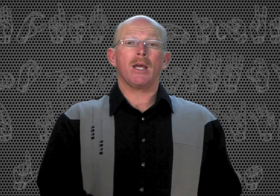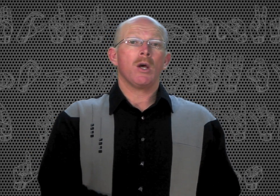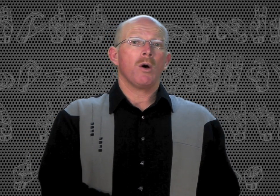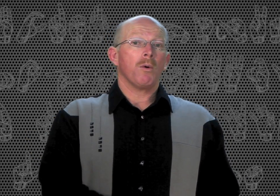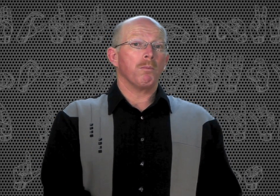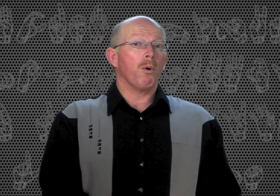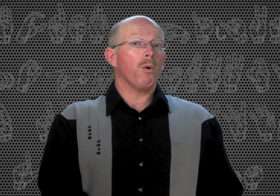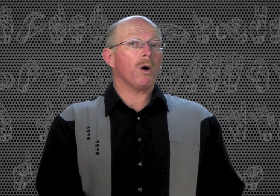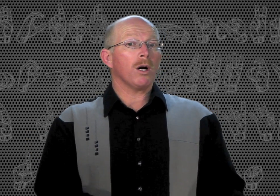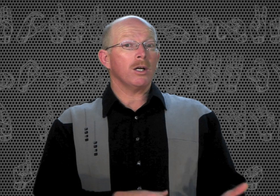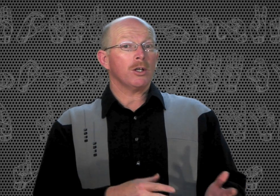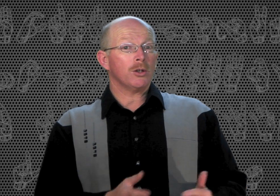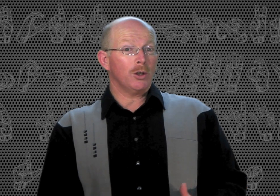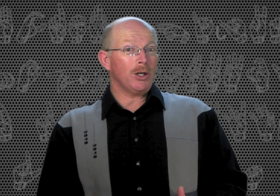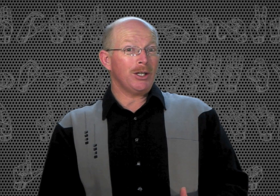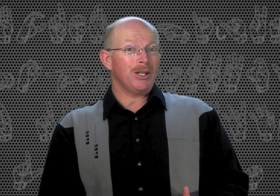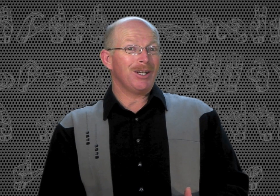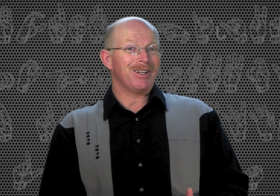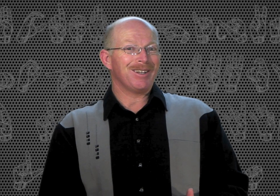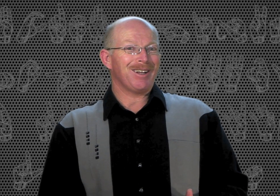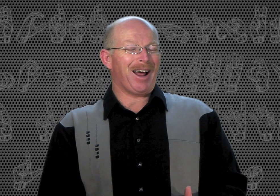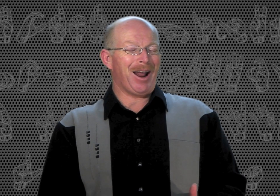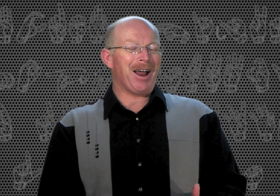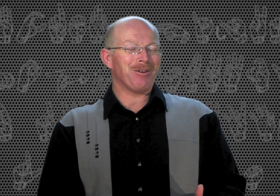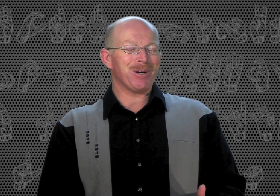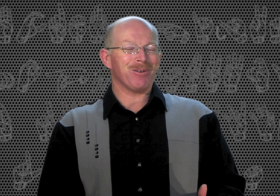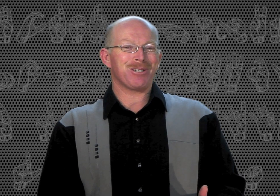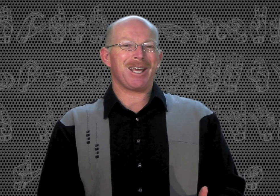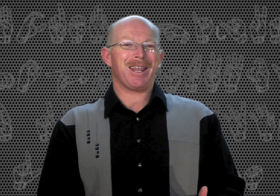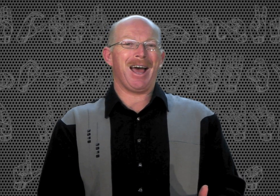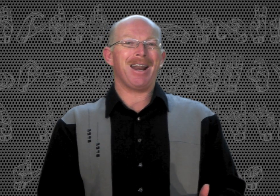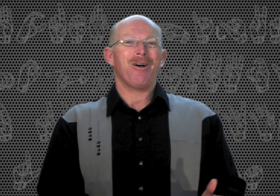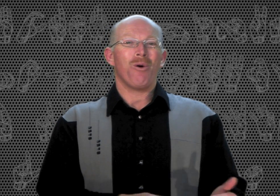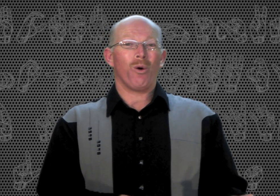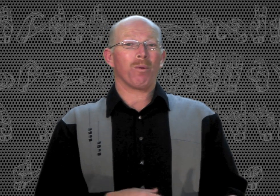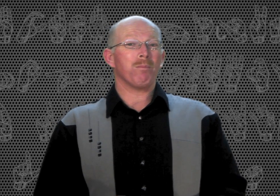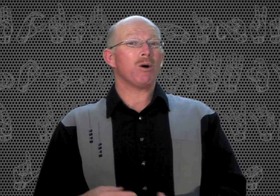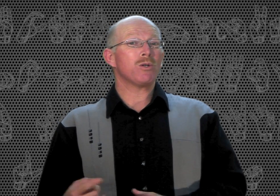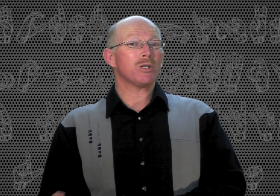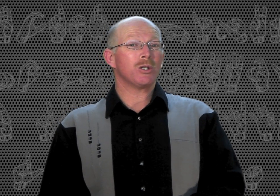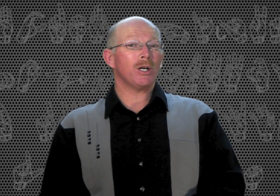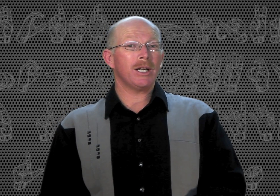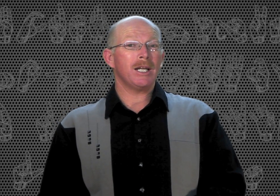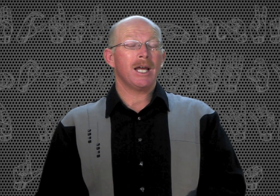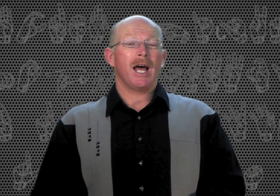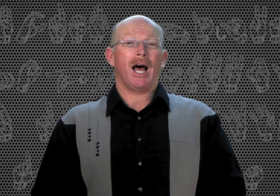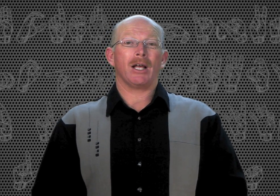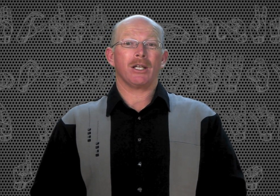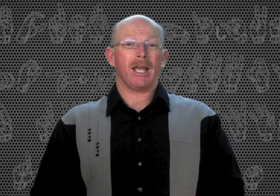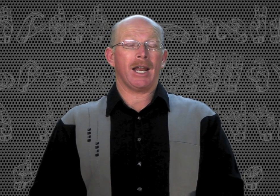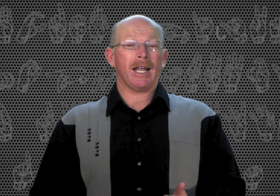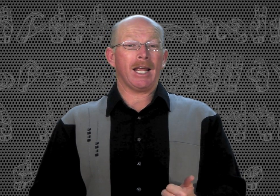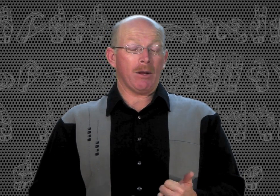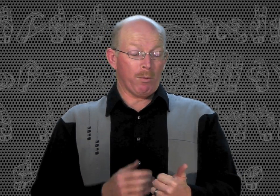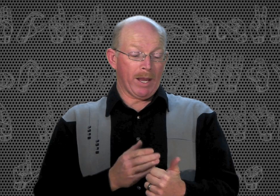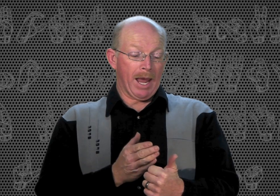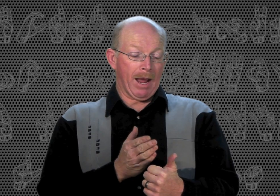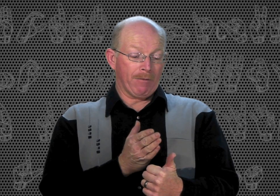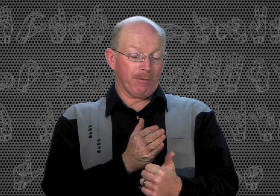more good, I know we don't say that, or most good, and we have